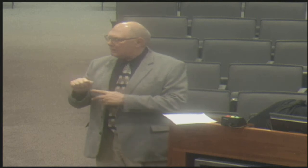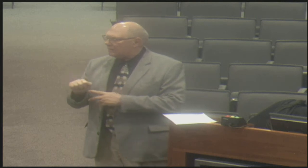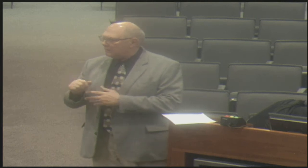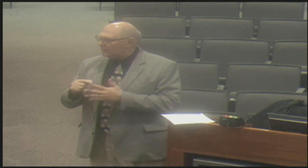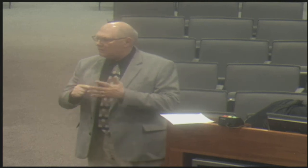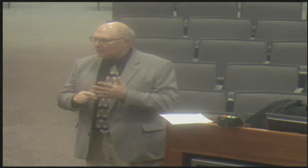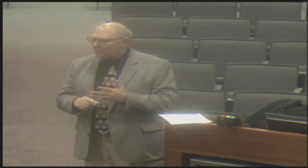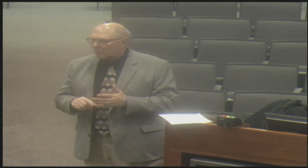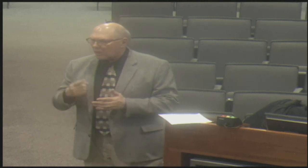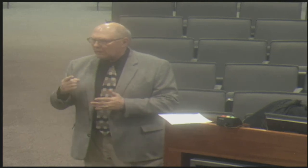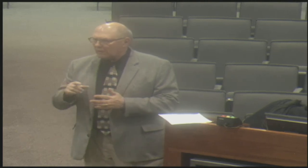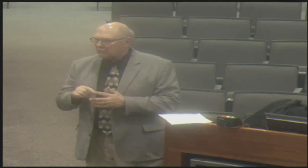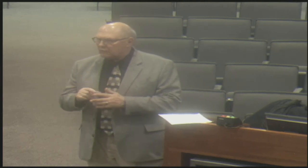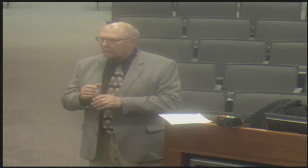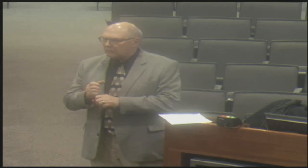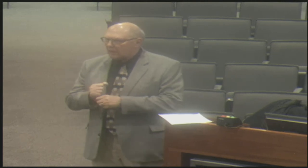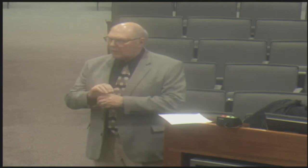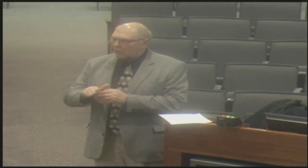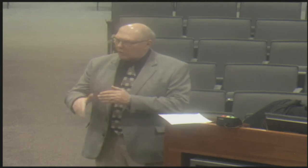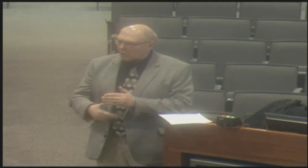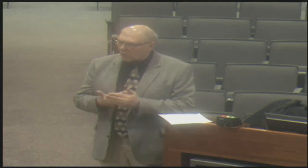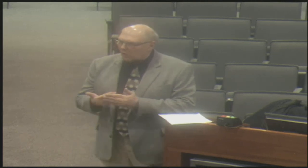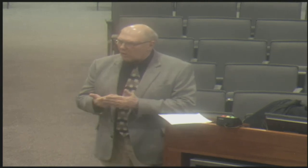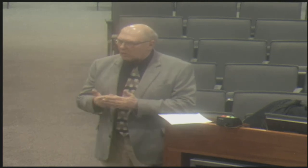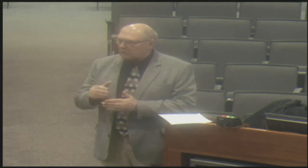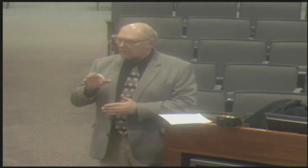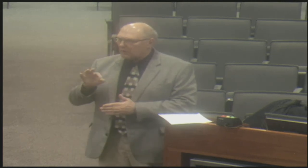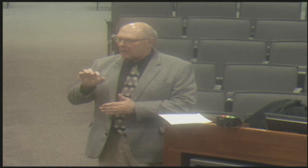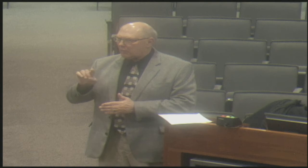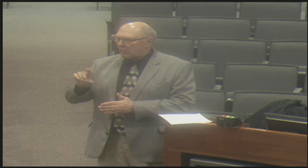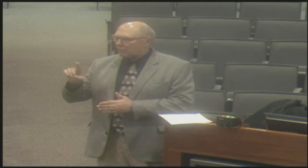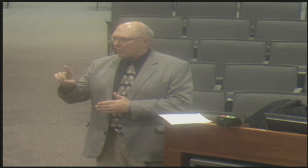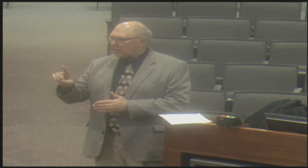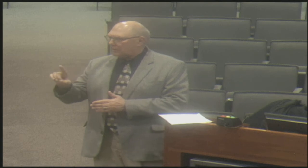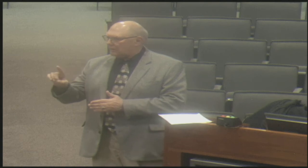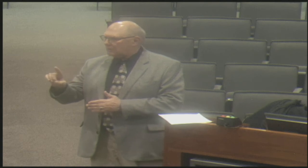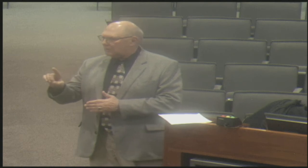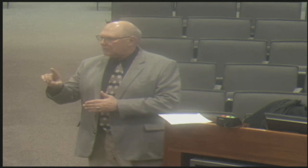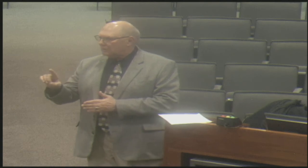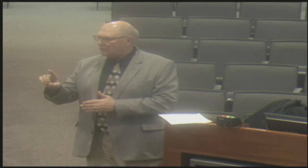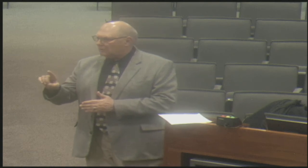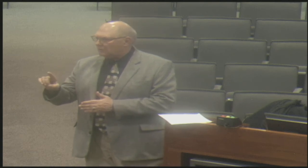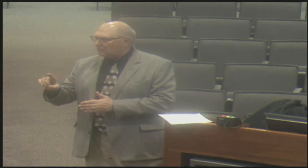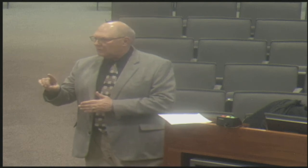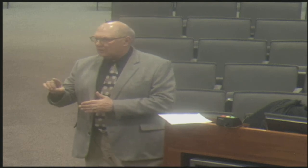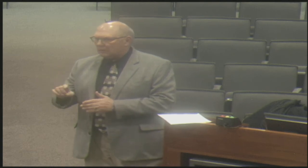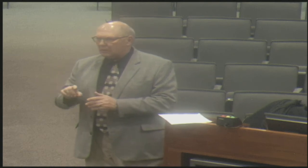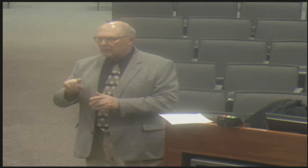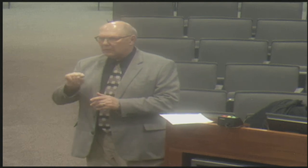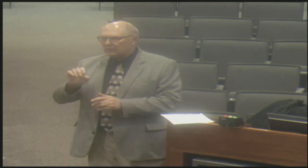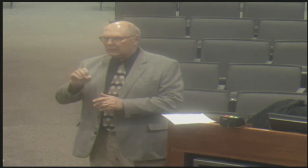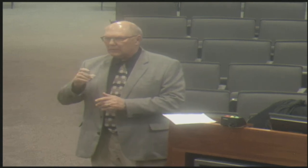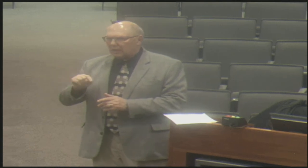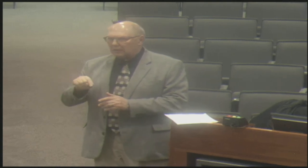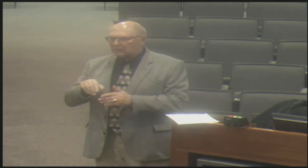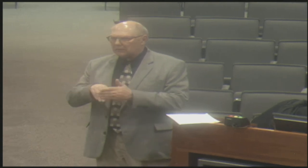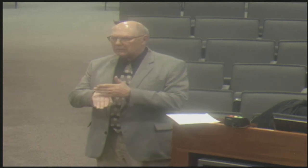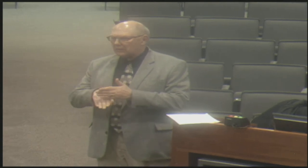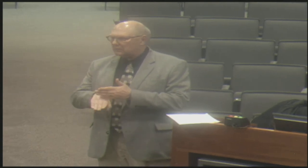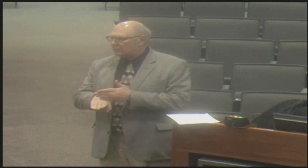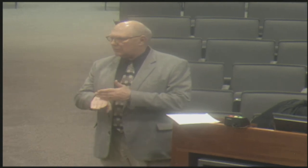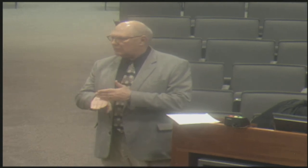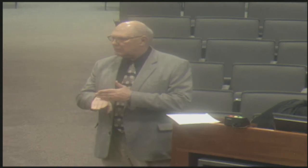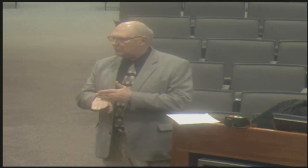About our legislative agenda, the first is to make not all of 9-1-1 in